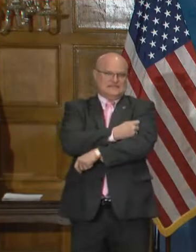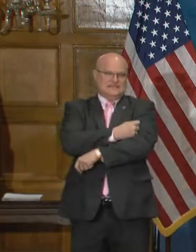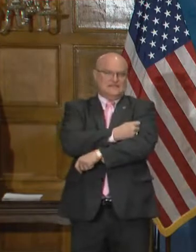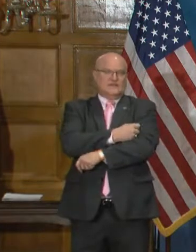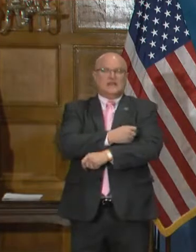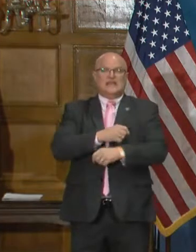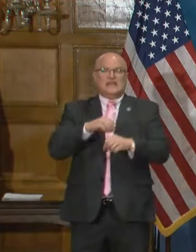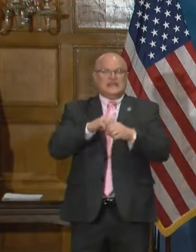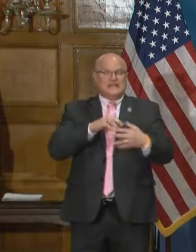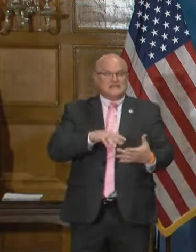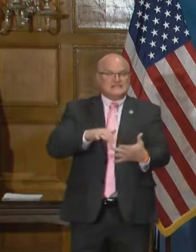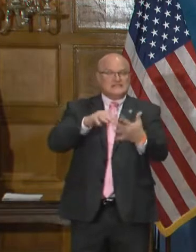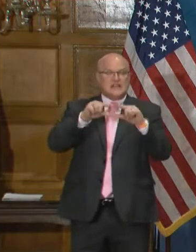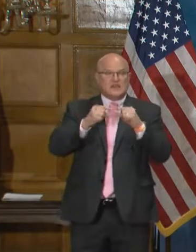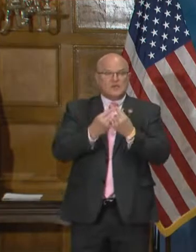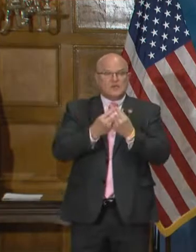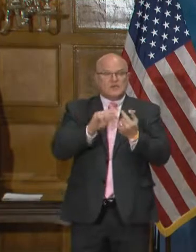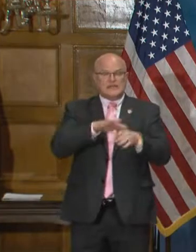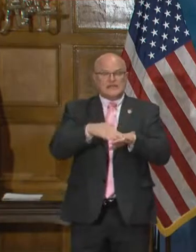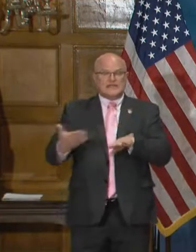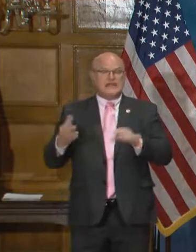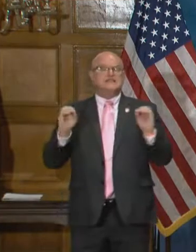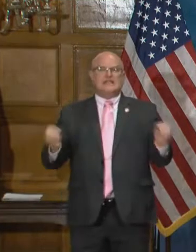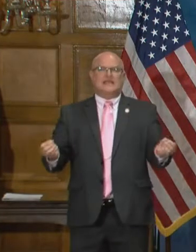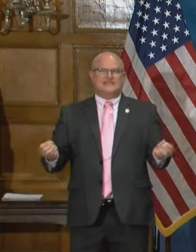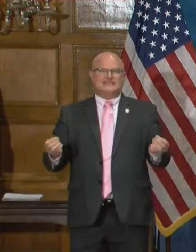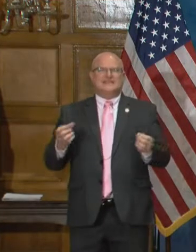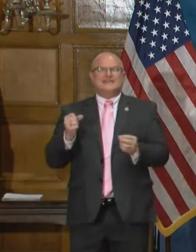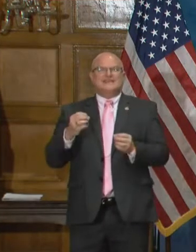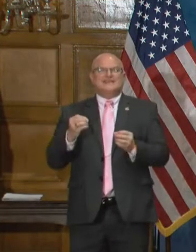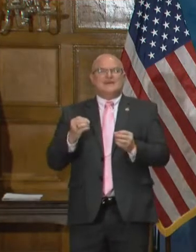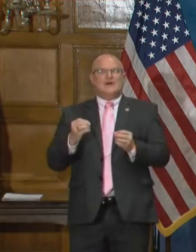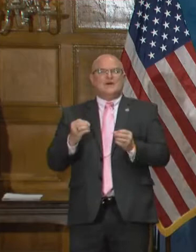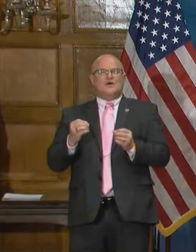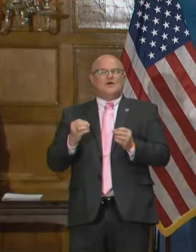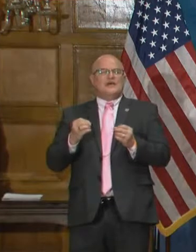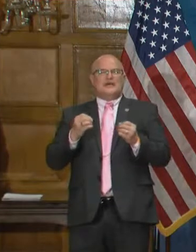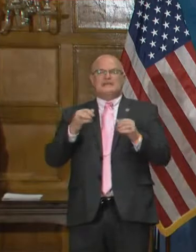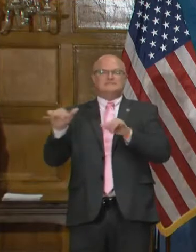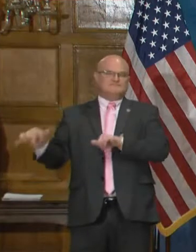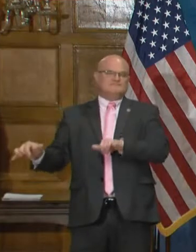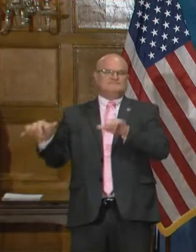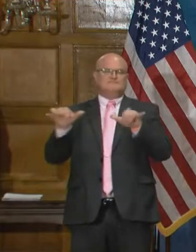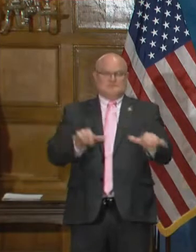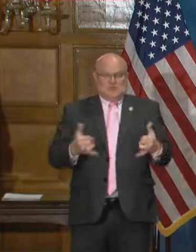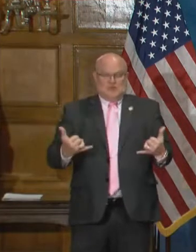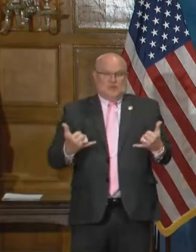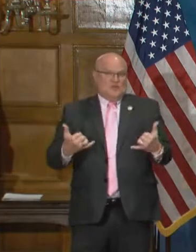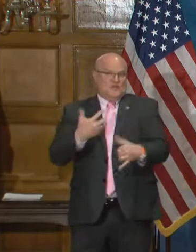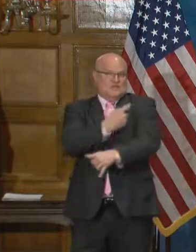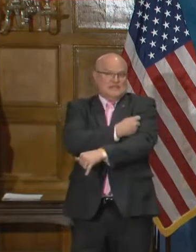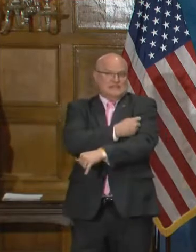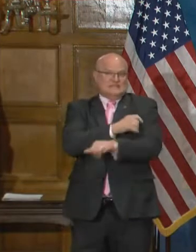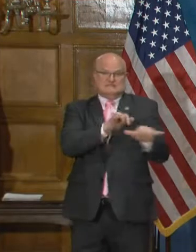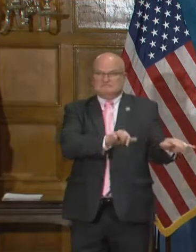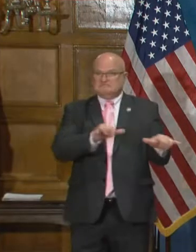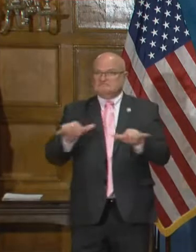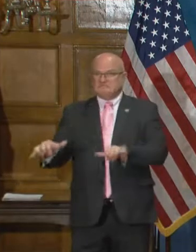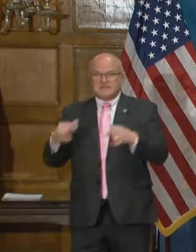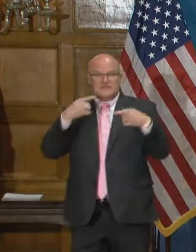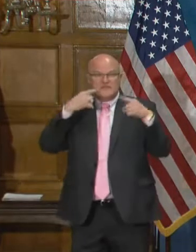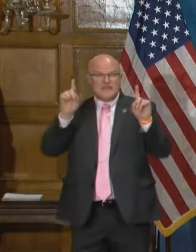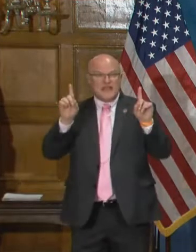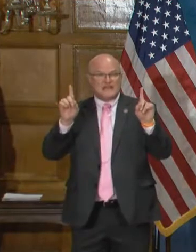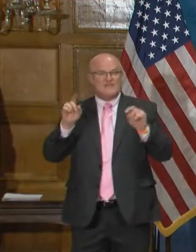deaths in the study group. It appears to be no more reactogenic than the current vaccines. And